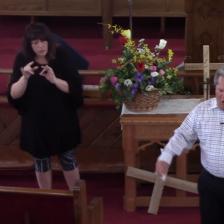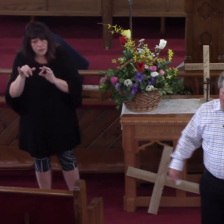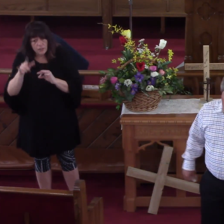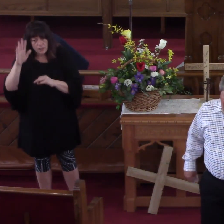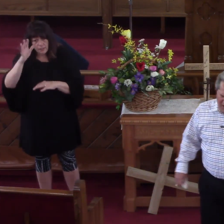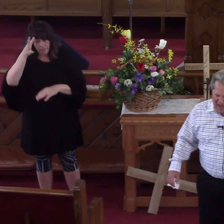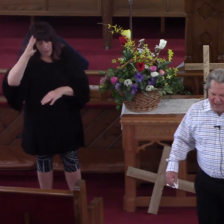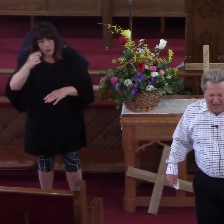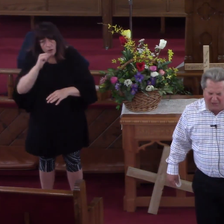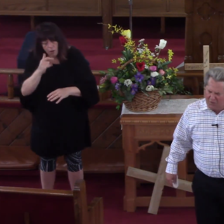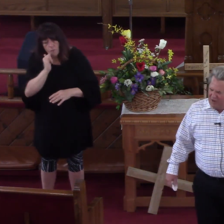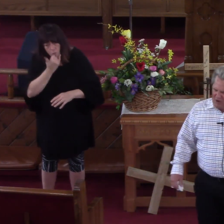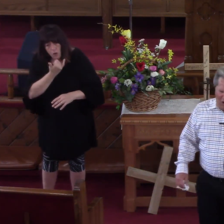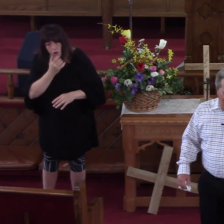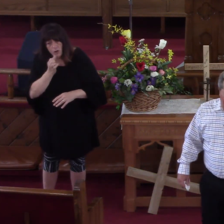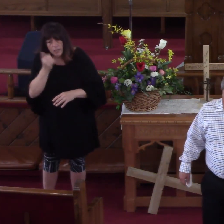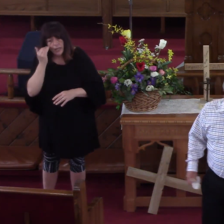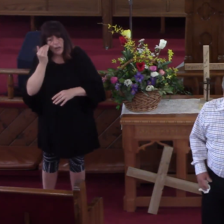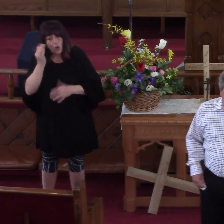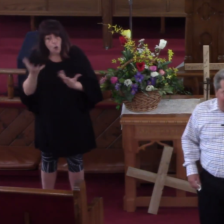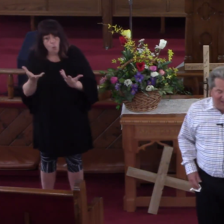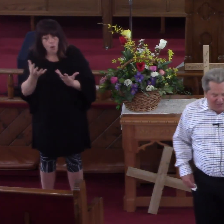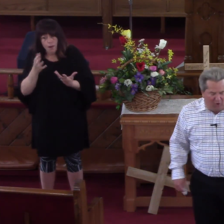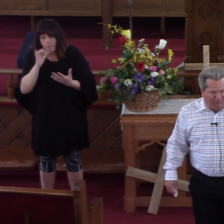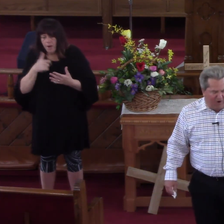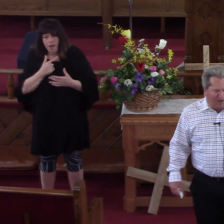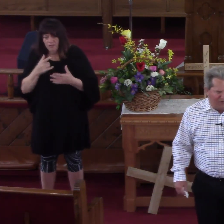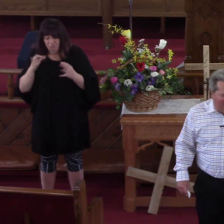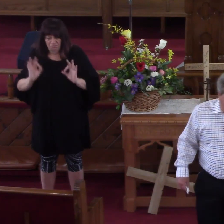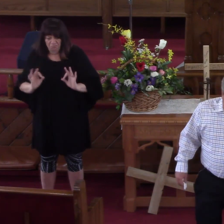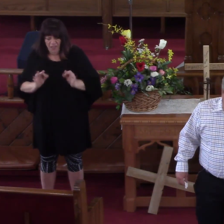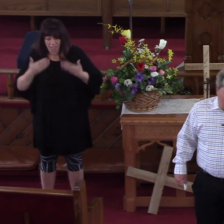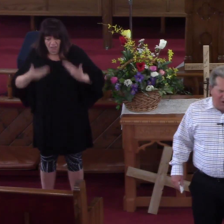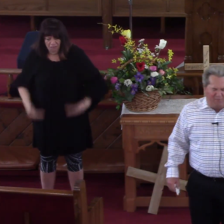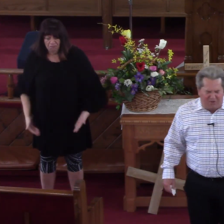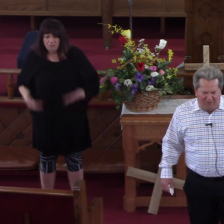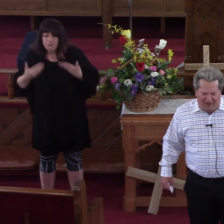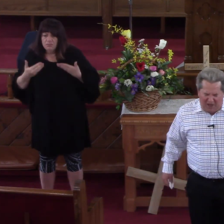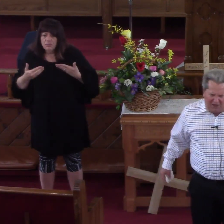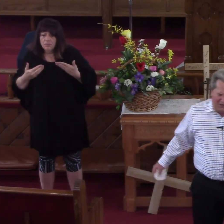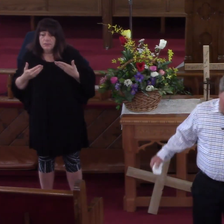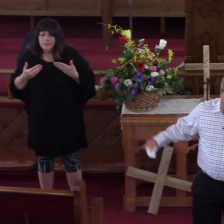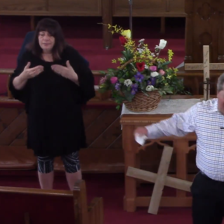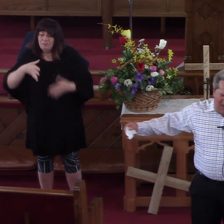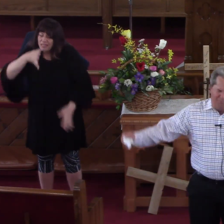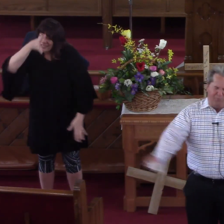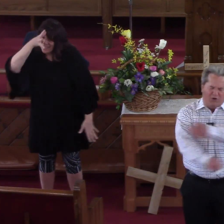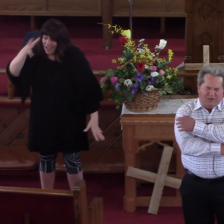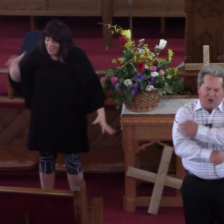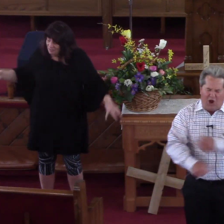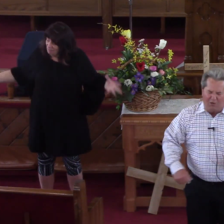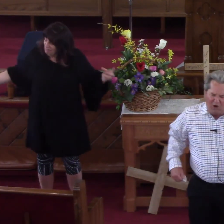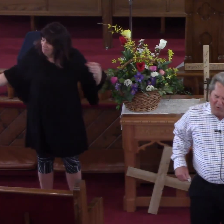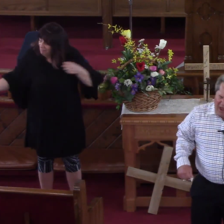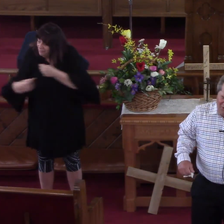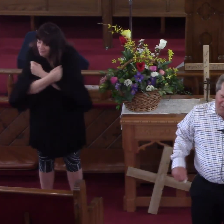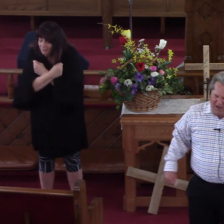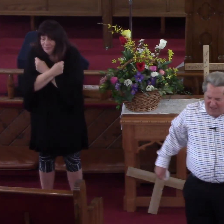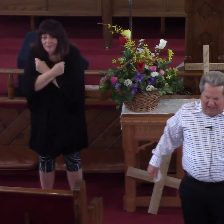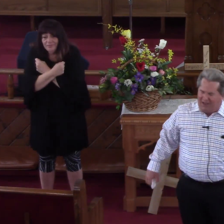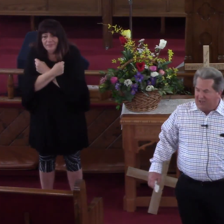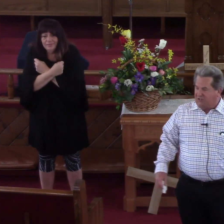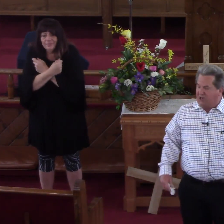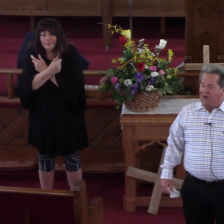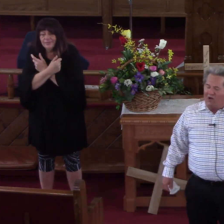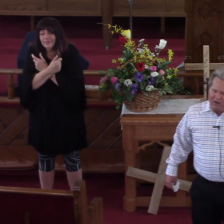I'm no more worthy to be called your son. The old father, he grabbed him and hugged him and put his arm around